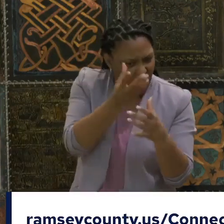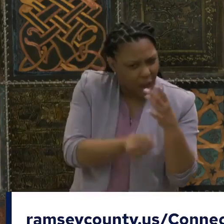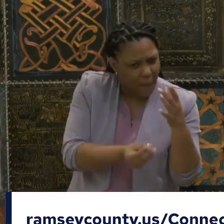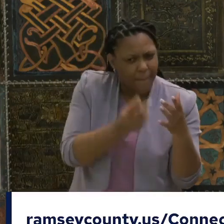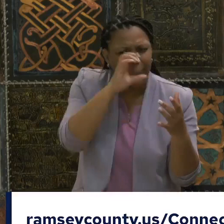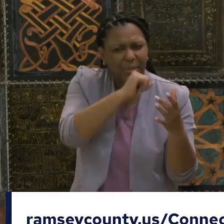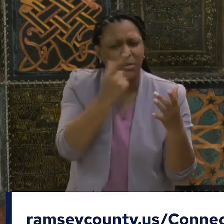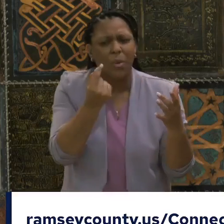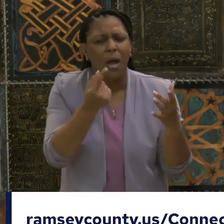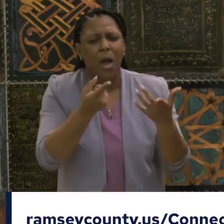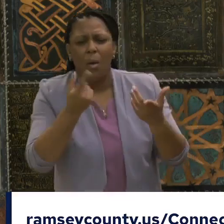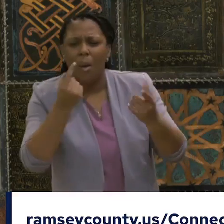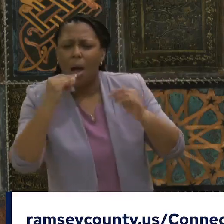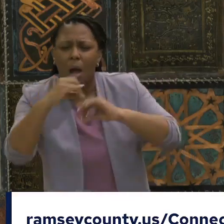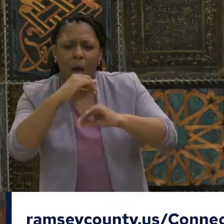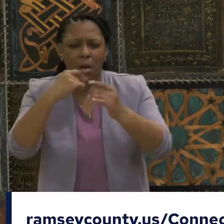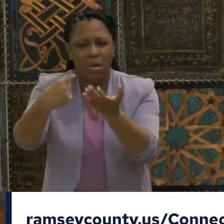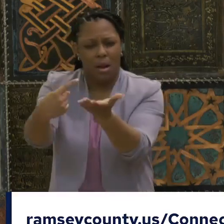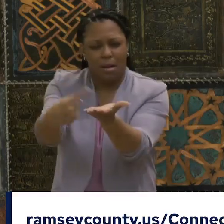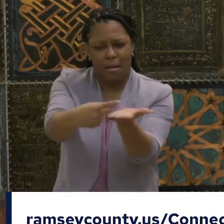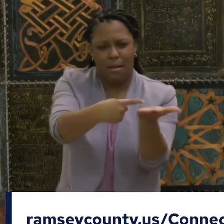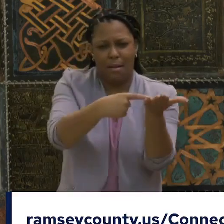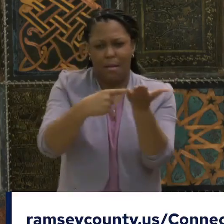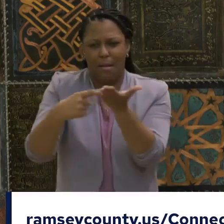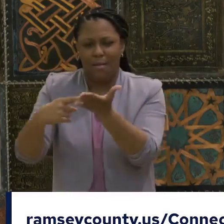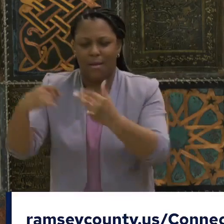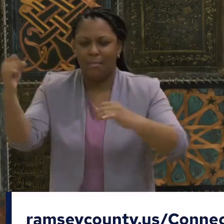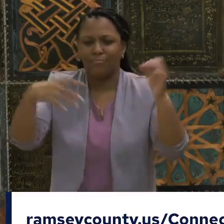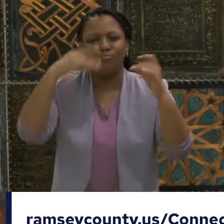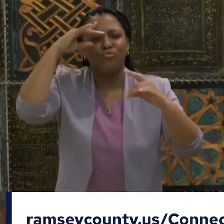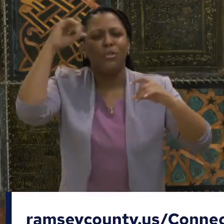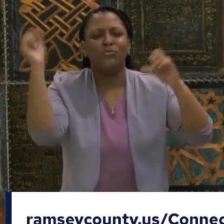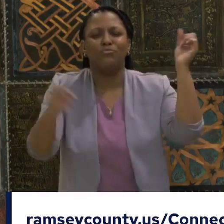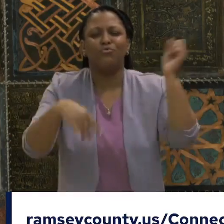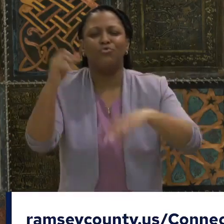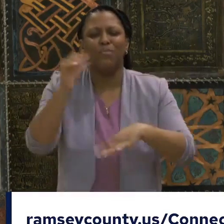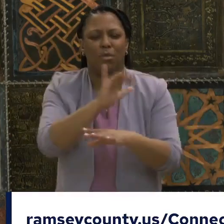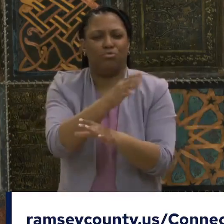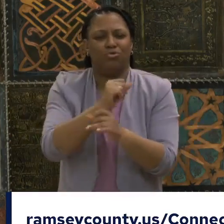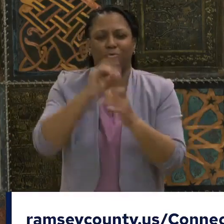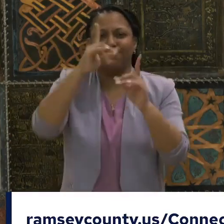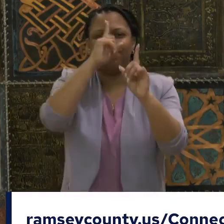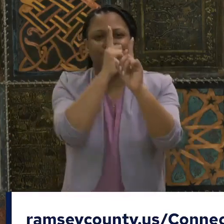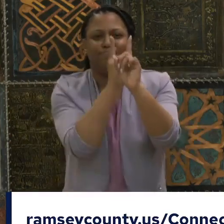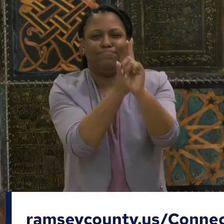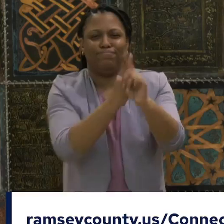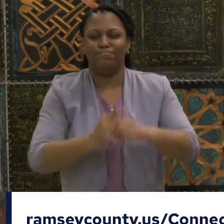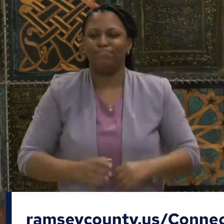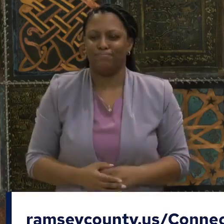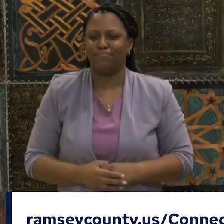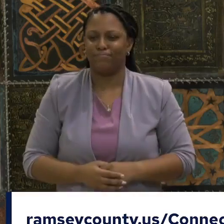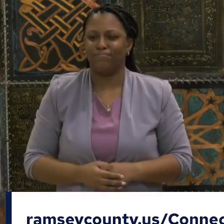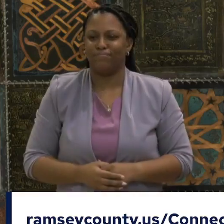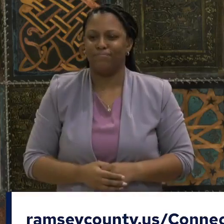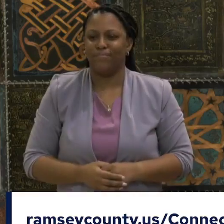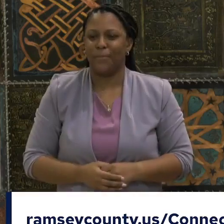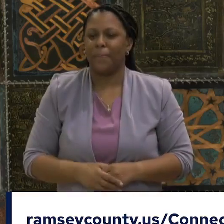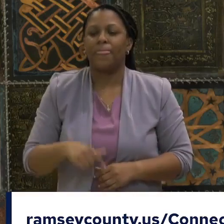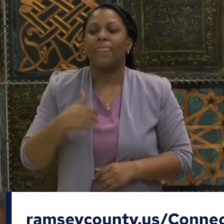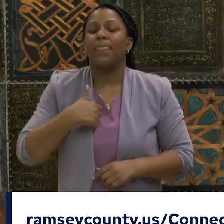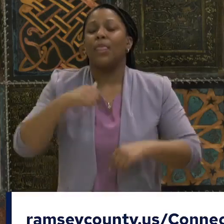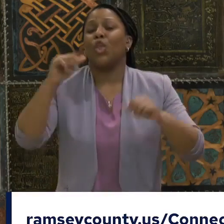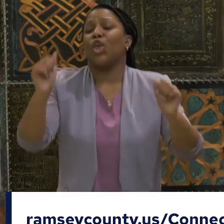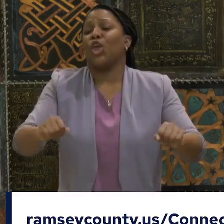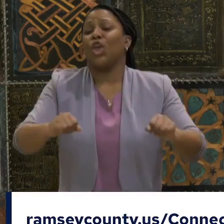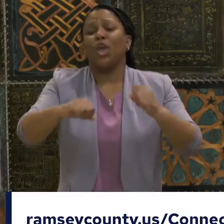and how do we actually do this work in success? I could go on and on and on. But what I want to say is